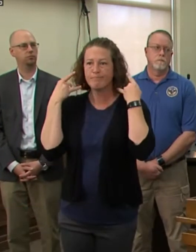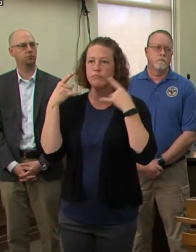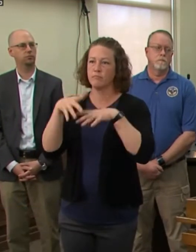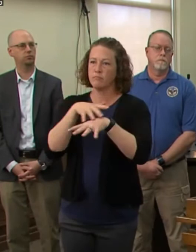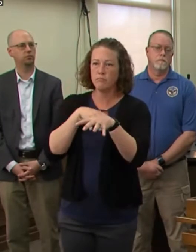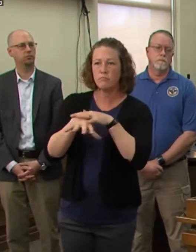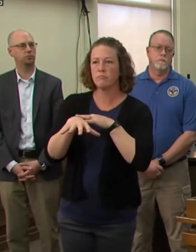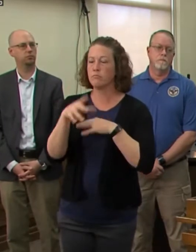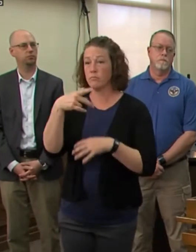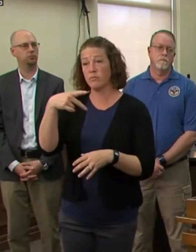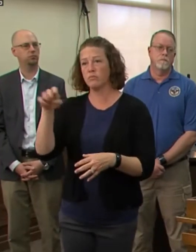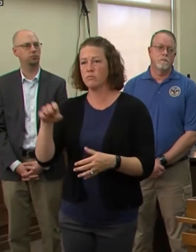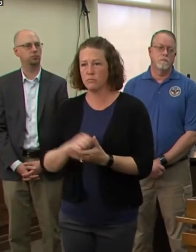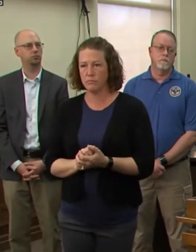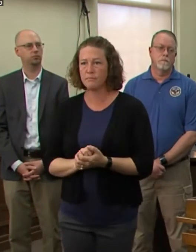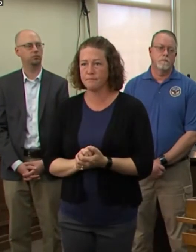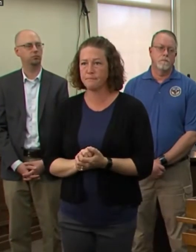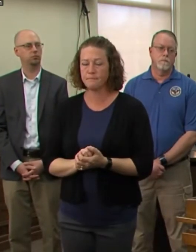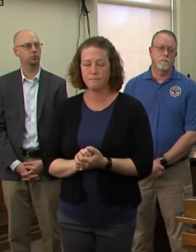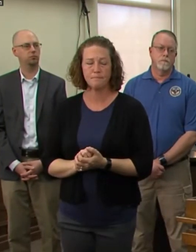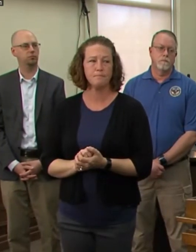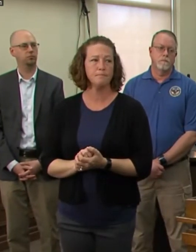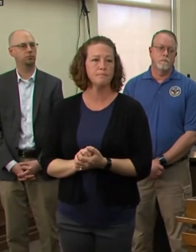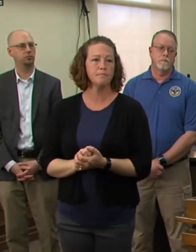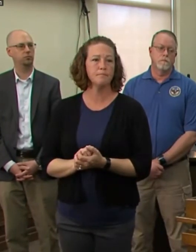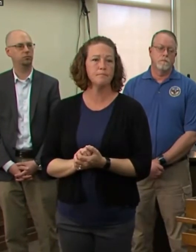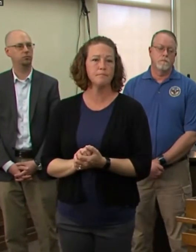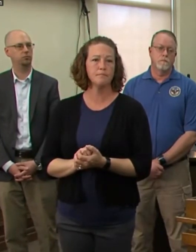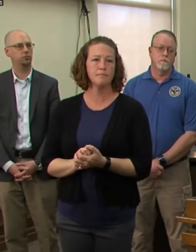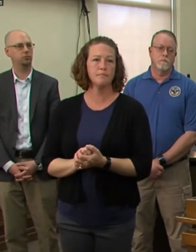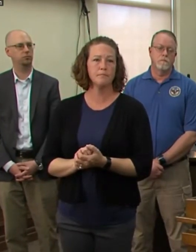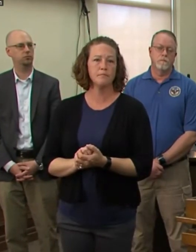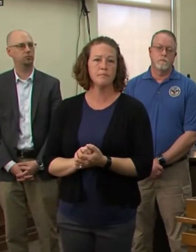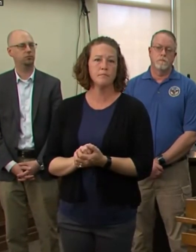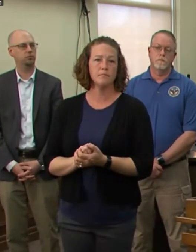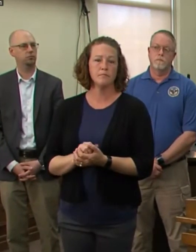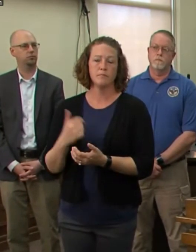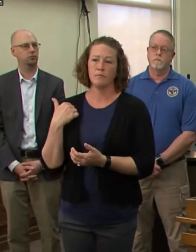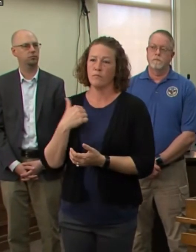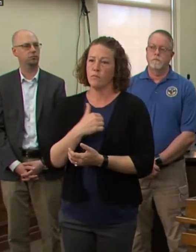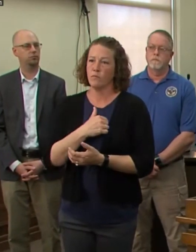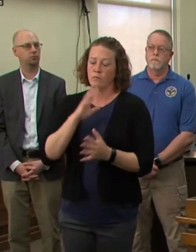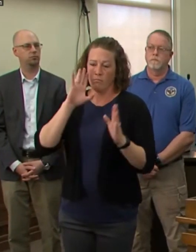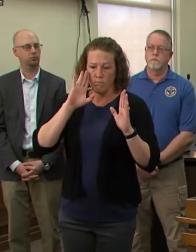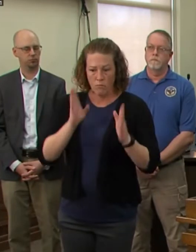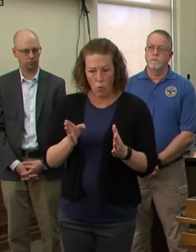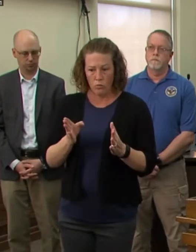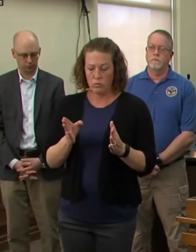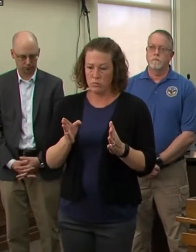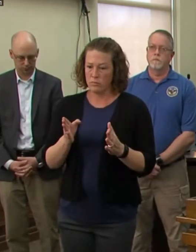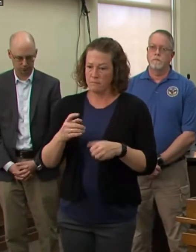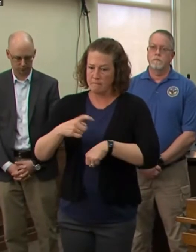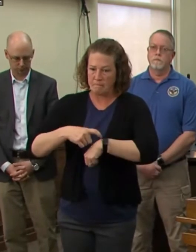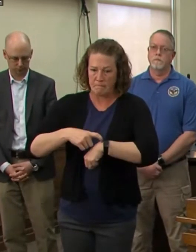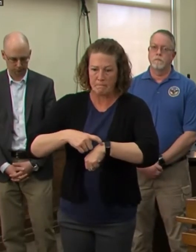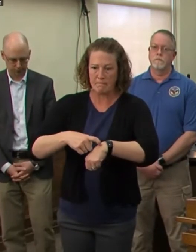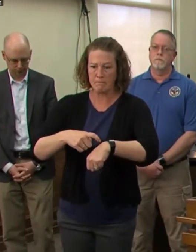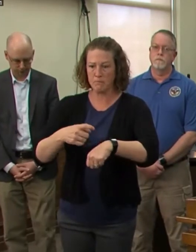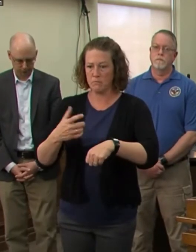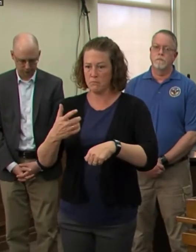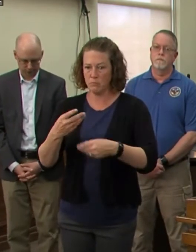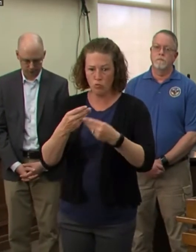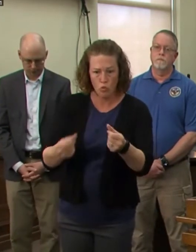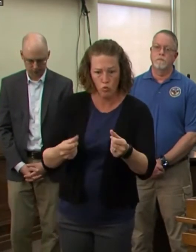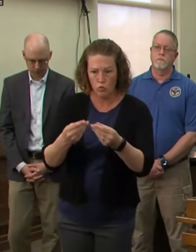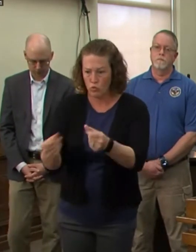and this administration remain committed to finding timely solutions to the necessary resources to